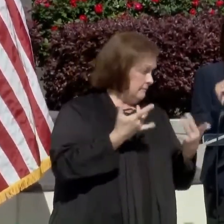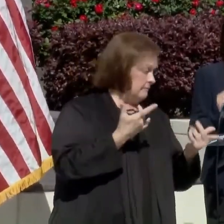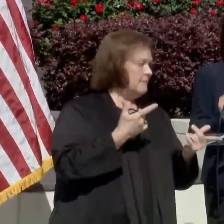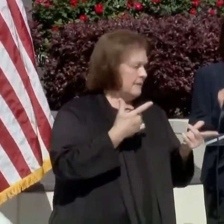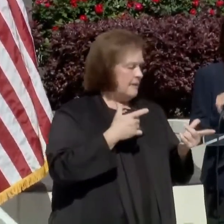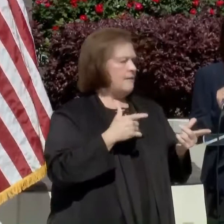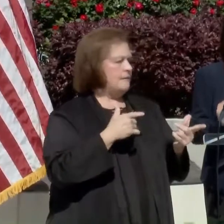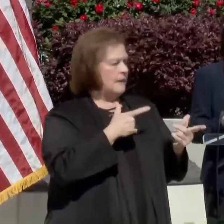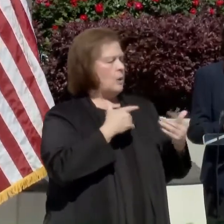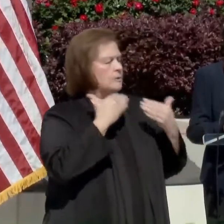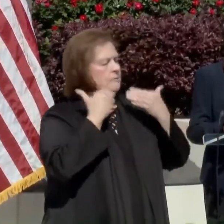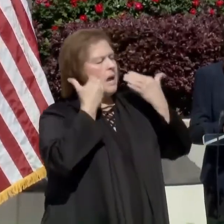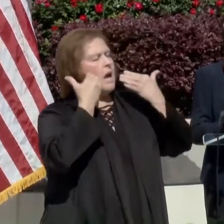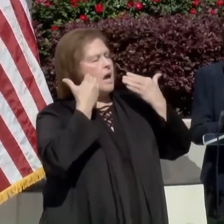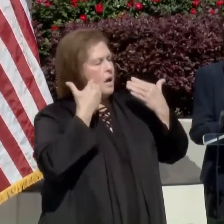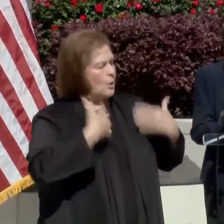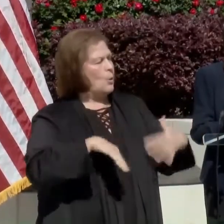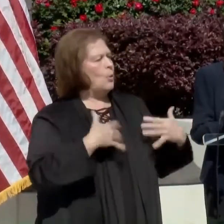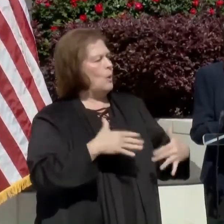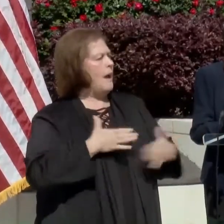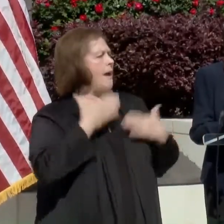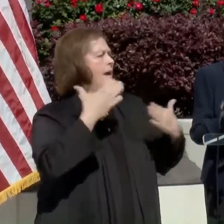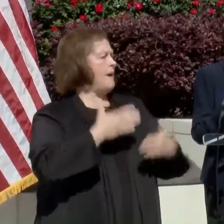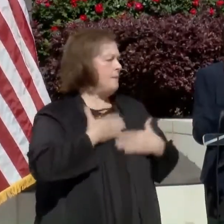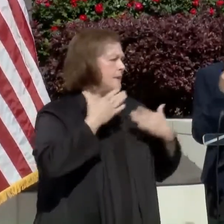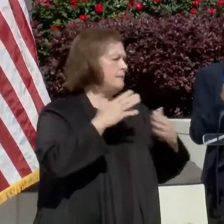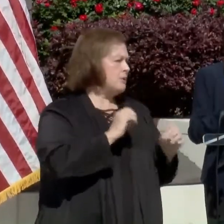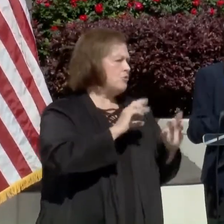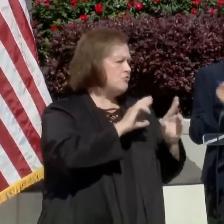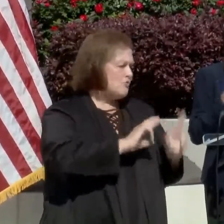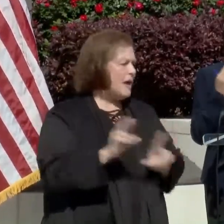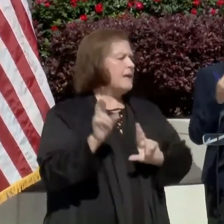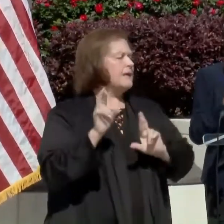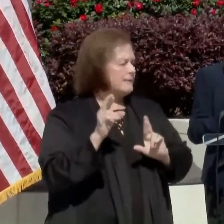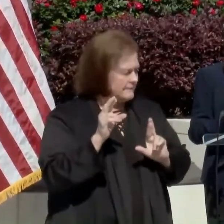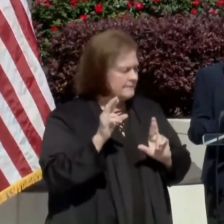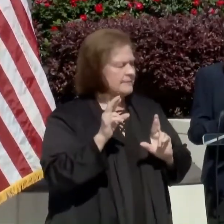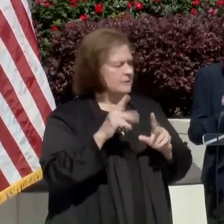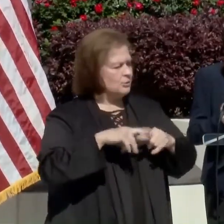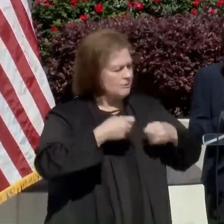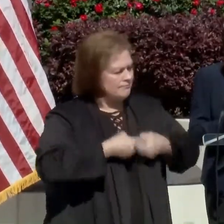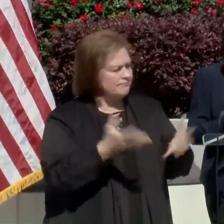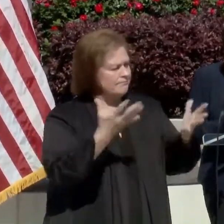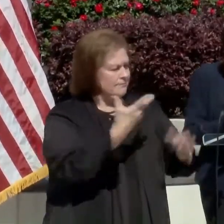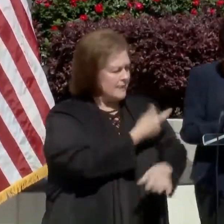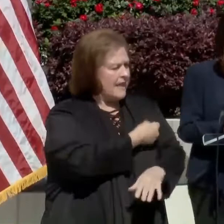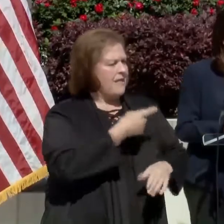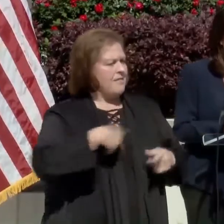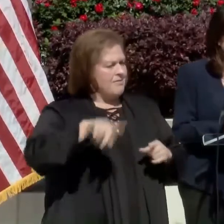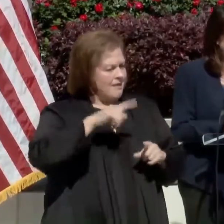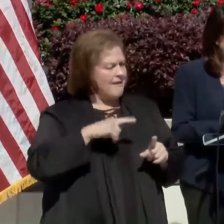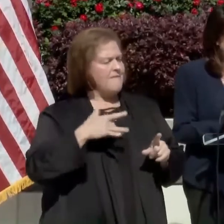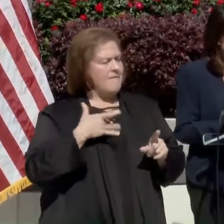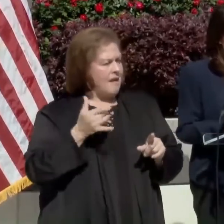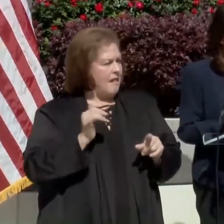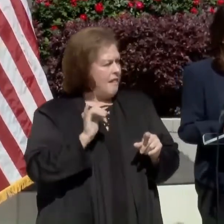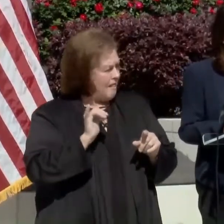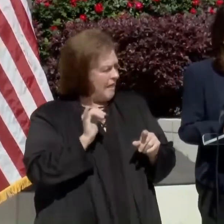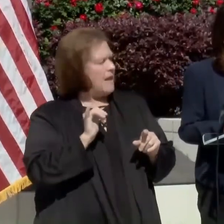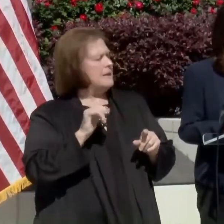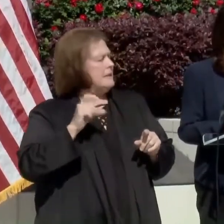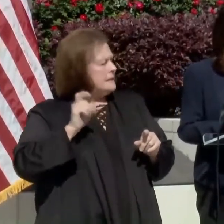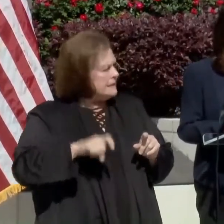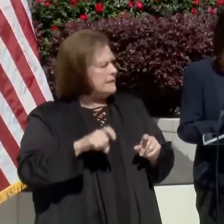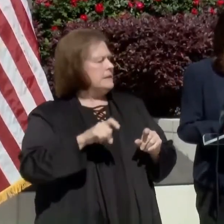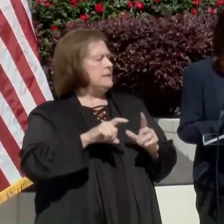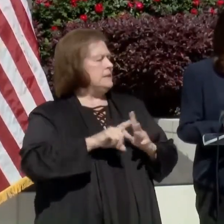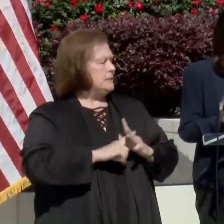on their face and I knew that was the right thing for us to be doing to let them bring it home. They needed that mentally and they've been really making us proud with